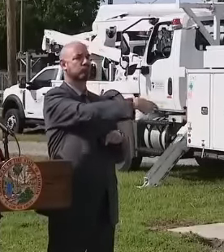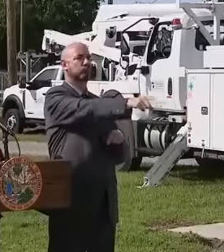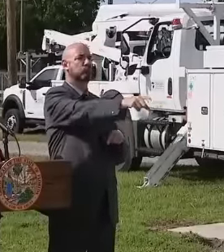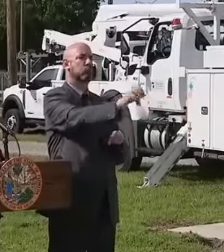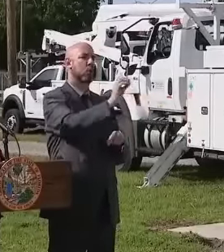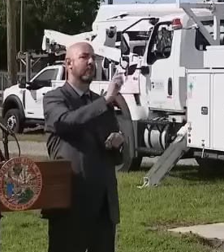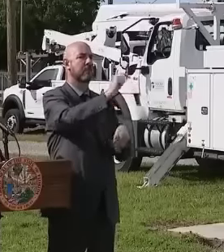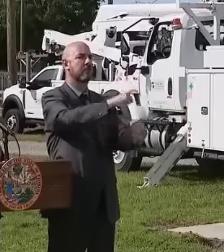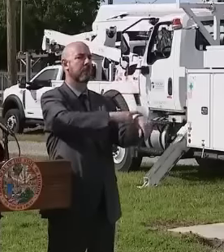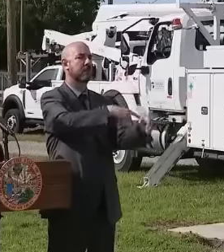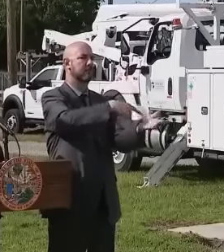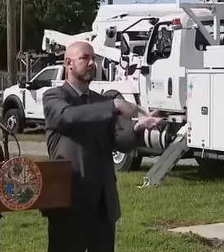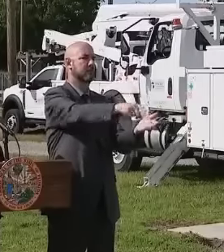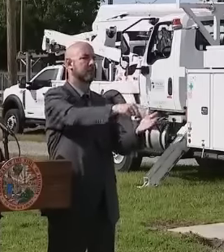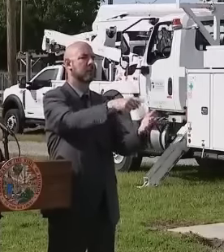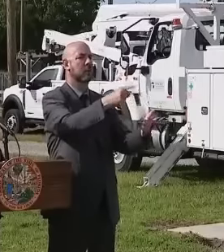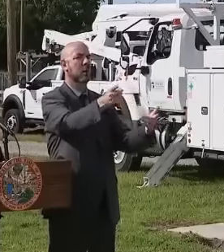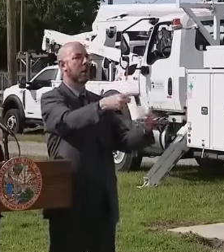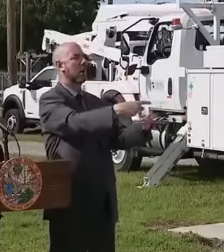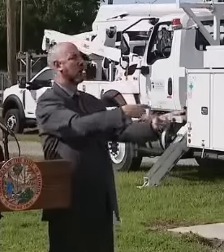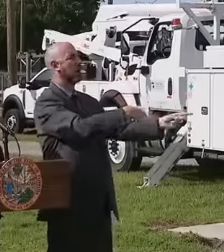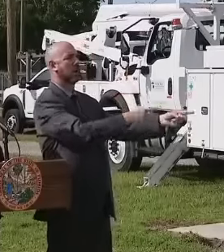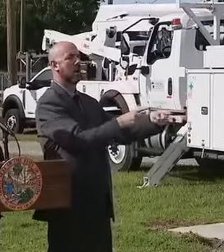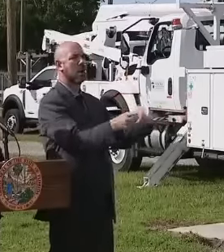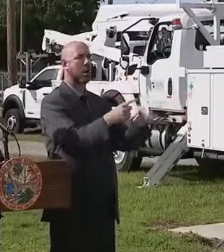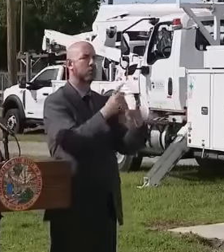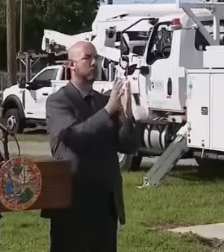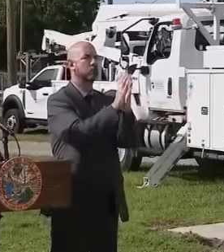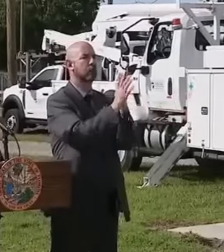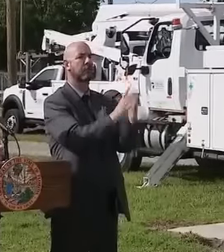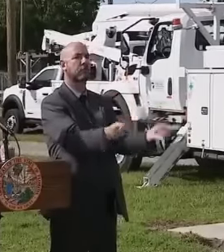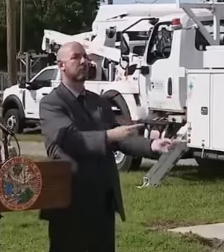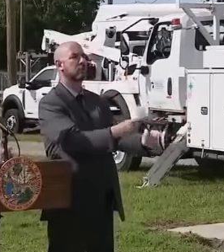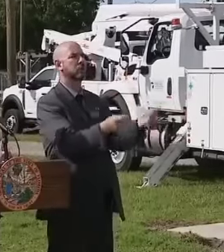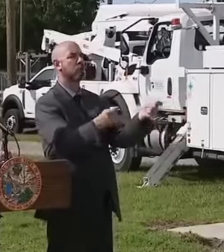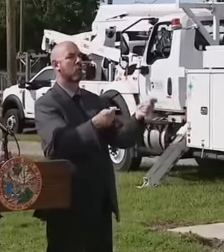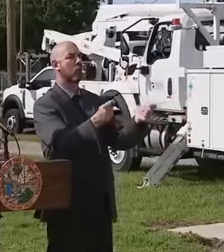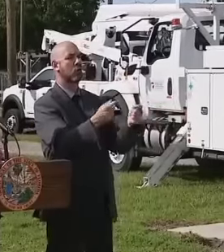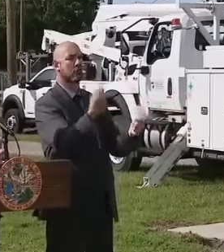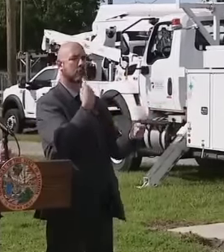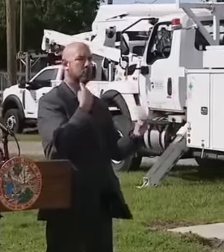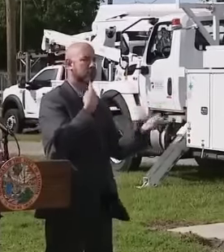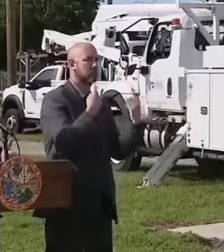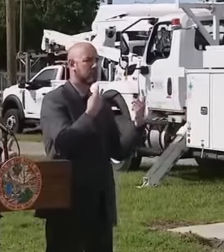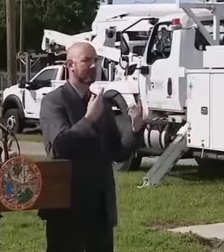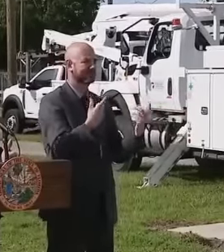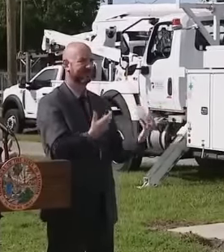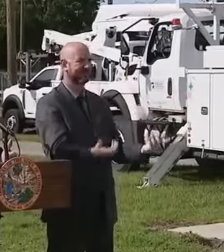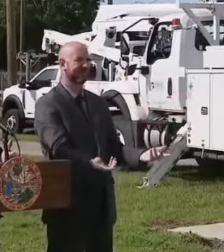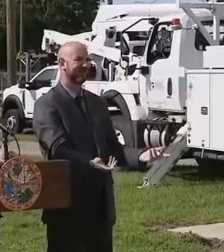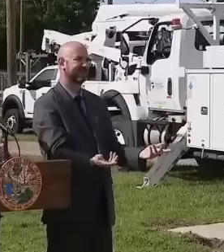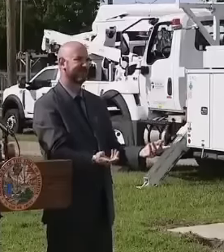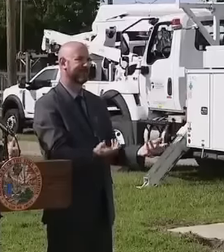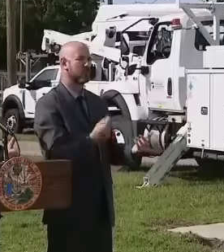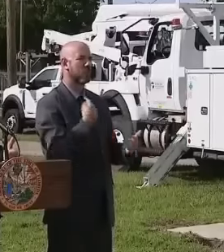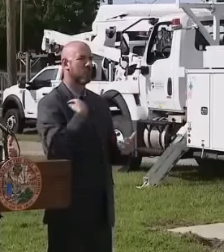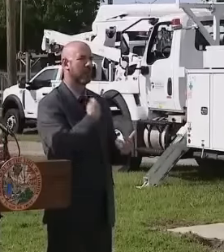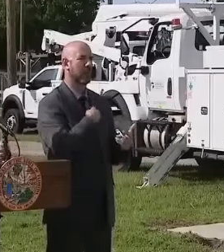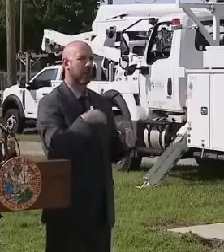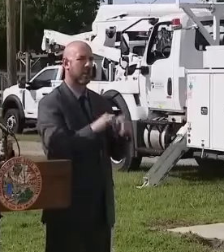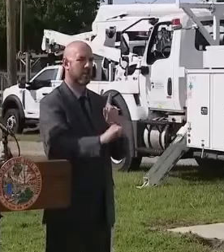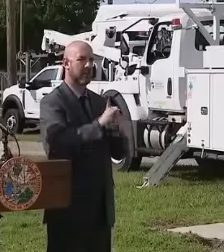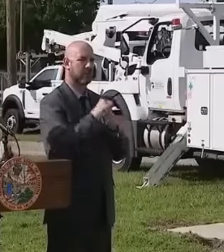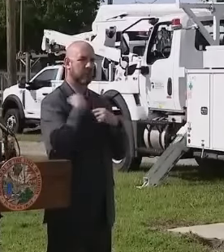get reimbursed for that security mission or that traffic mission. So, you know, these are things that, where we live,